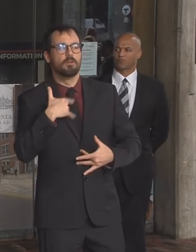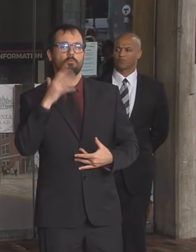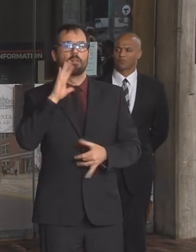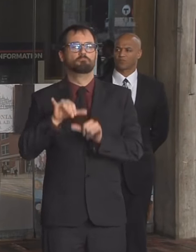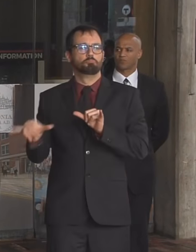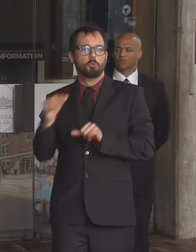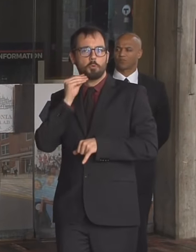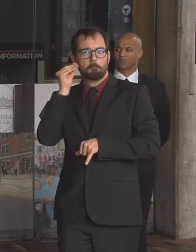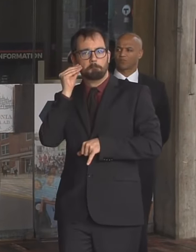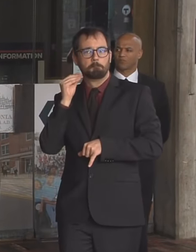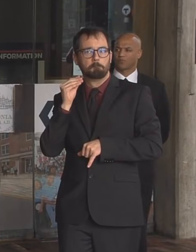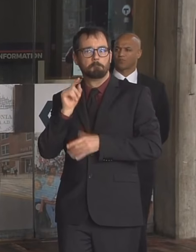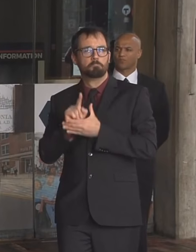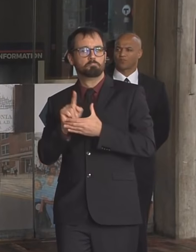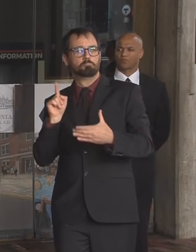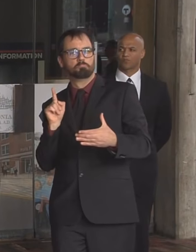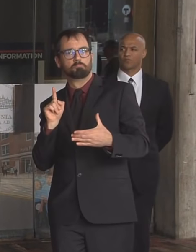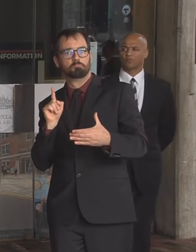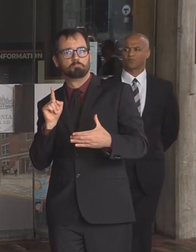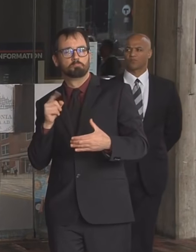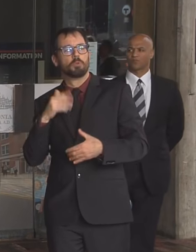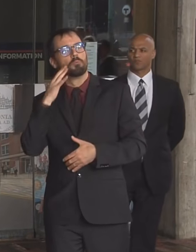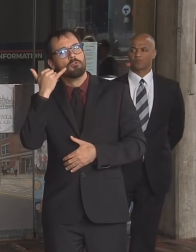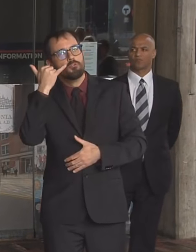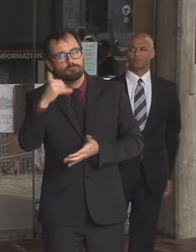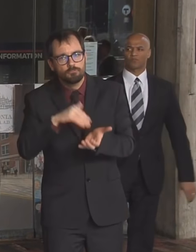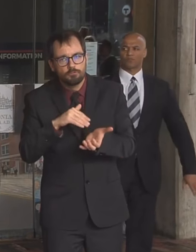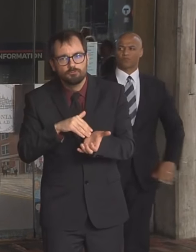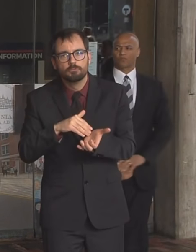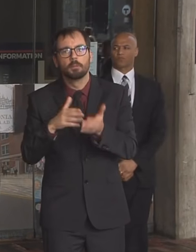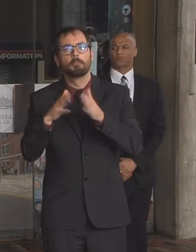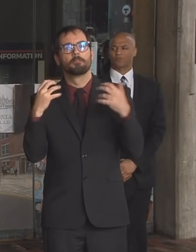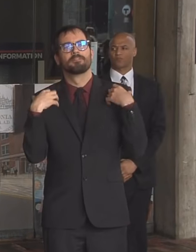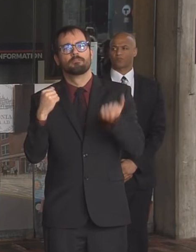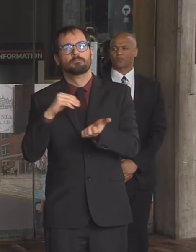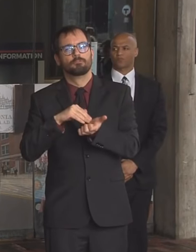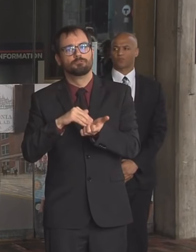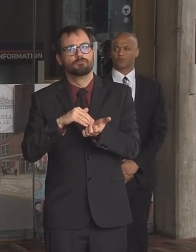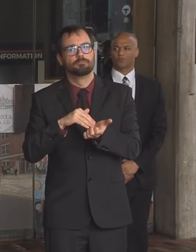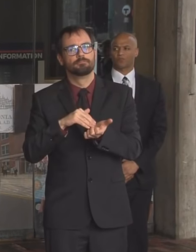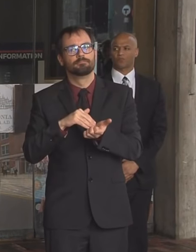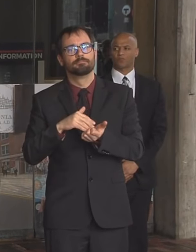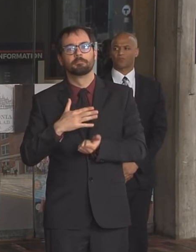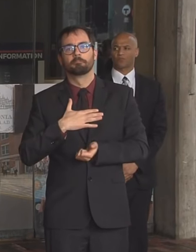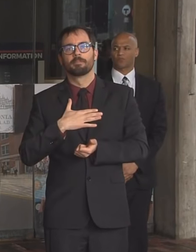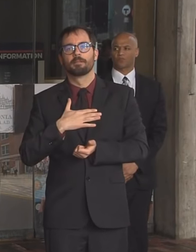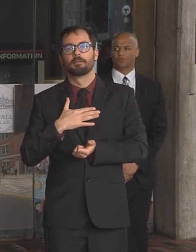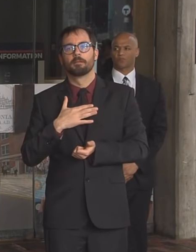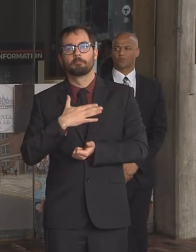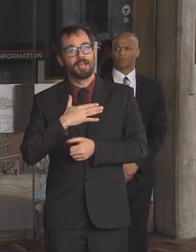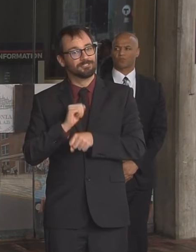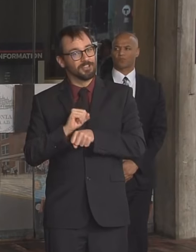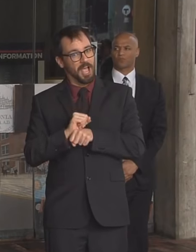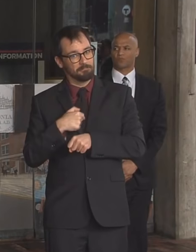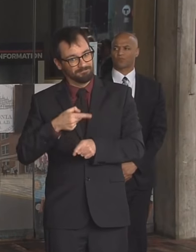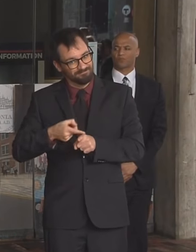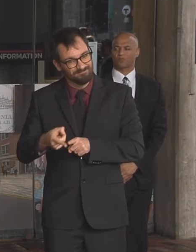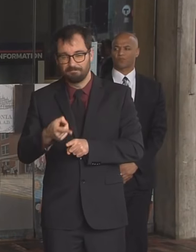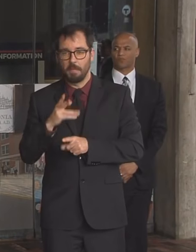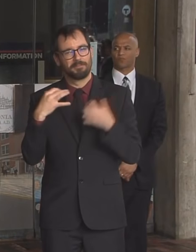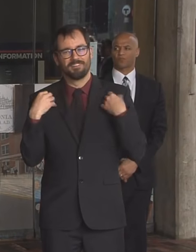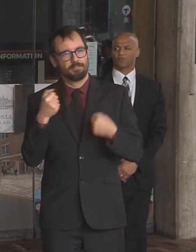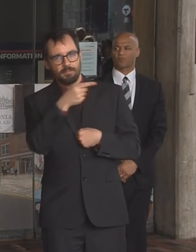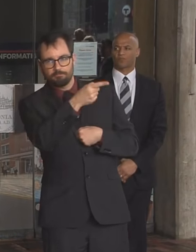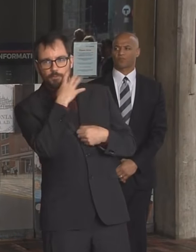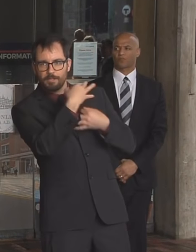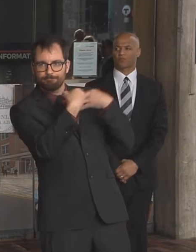contact the public health nurse they would walk me through a situation to see if what the case was and if need be i'd absolutely have to take have the test um